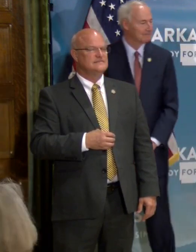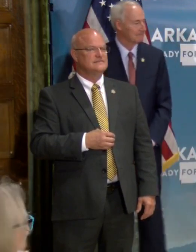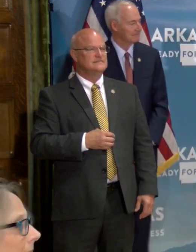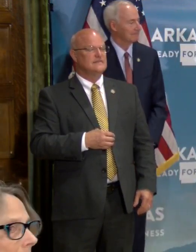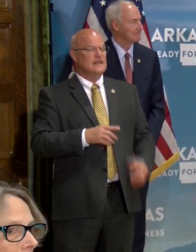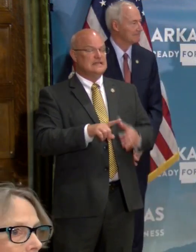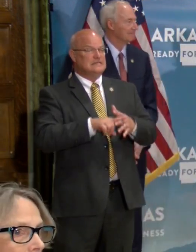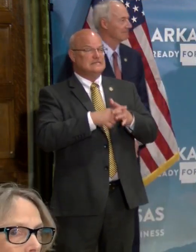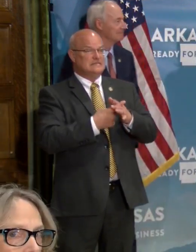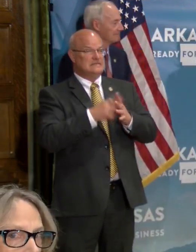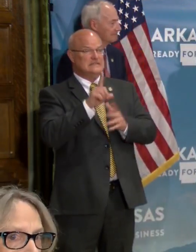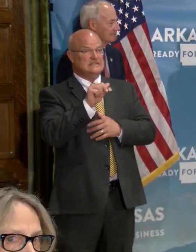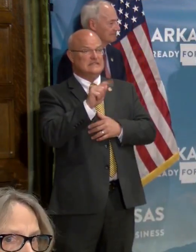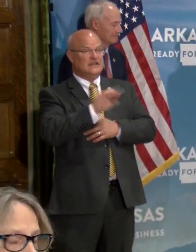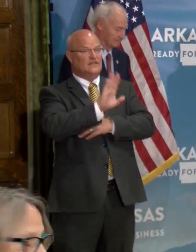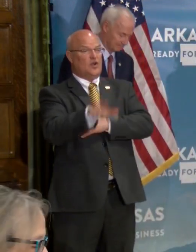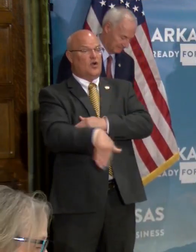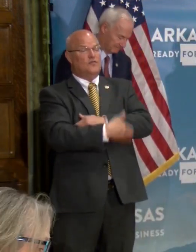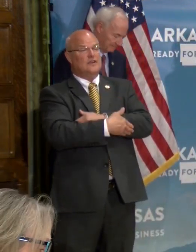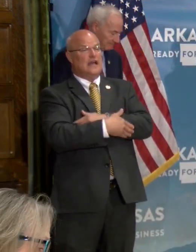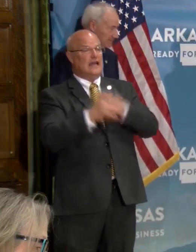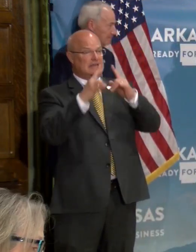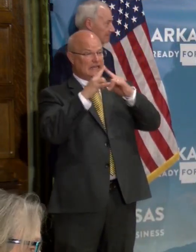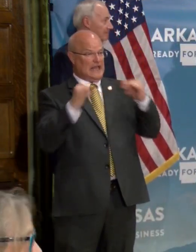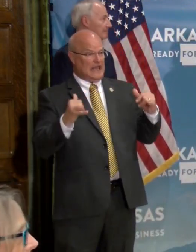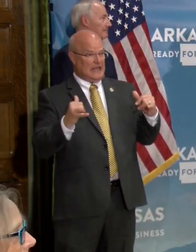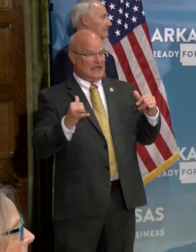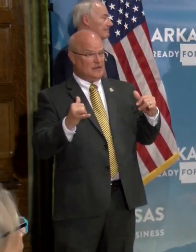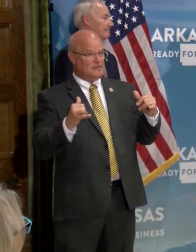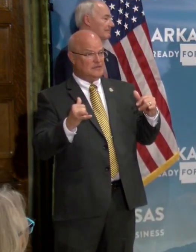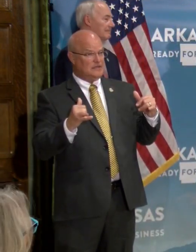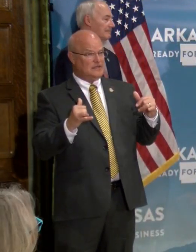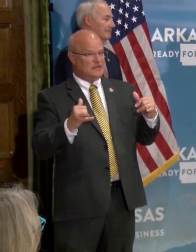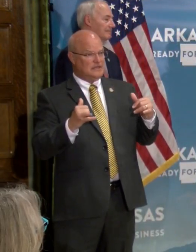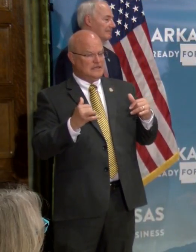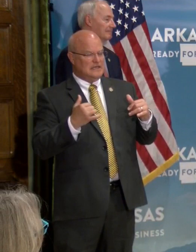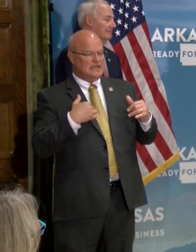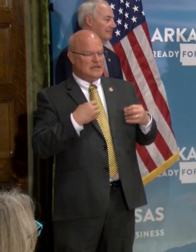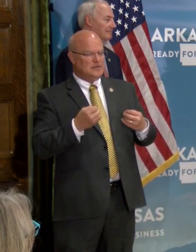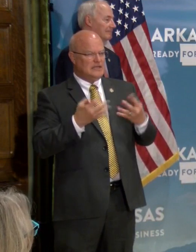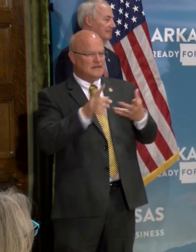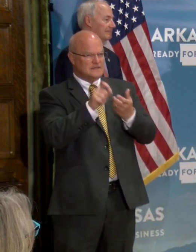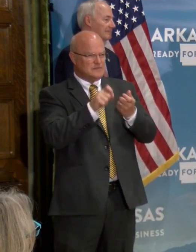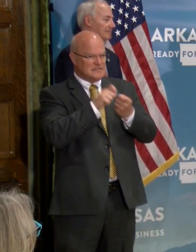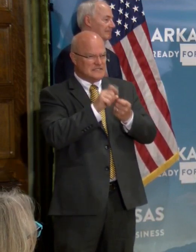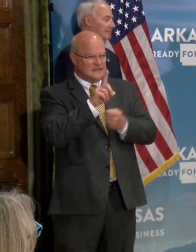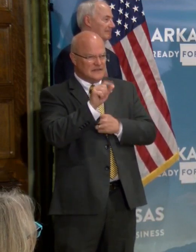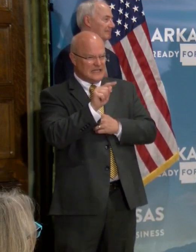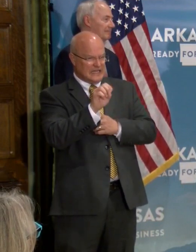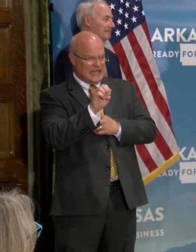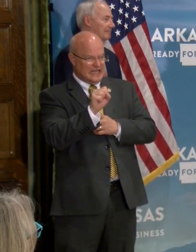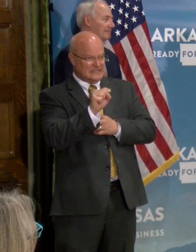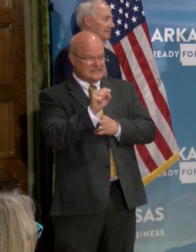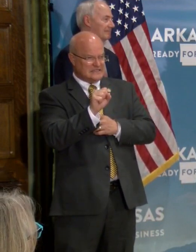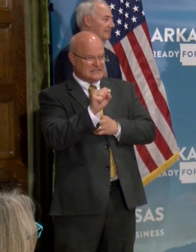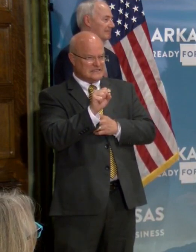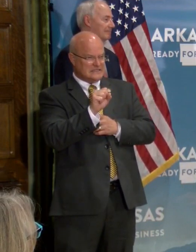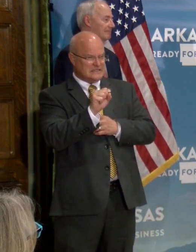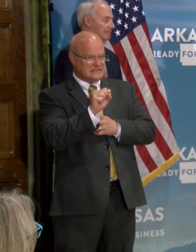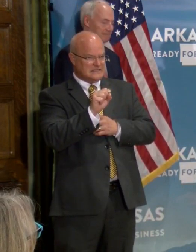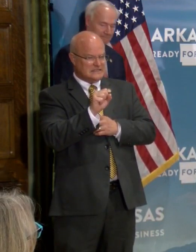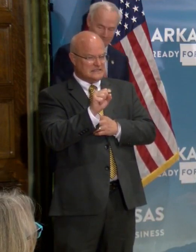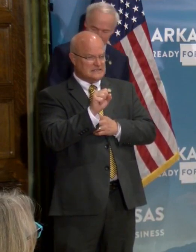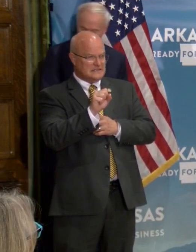the effective date for overnight, uh, camps, uh, let me get you the specific dates, uh, on,